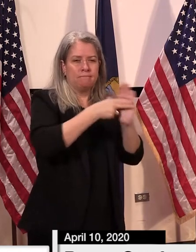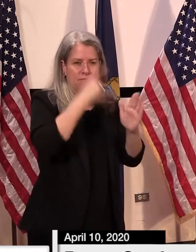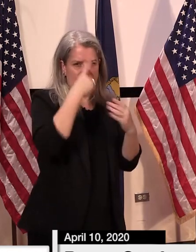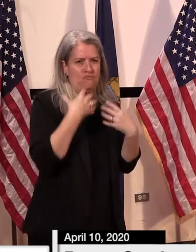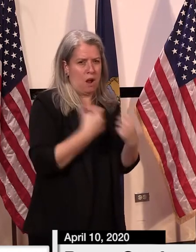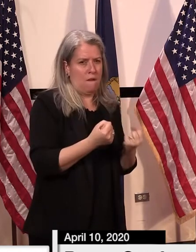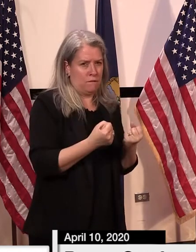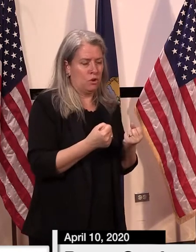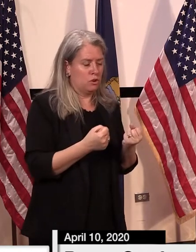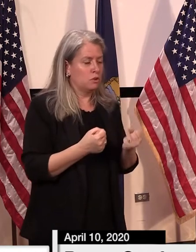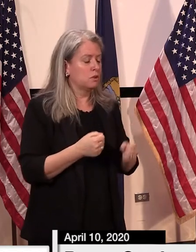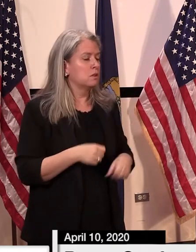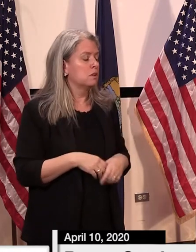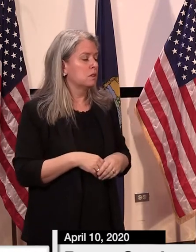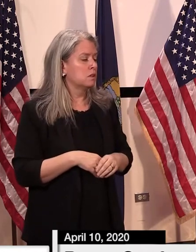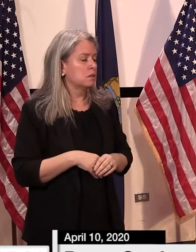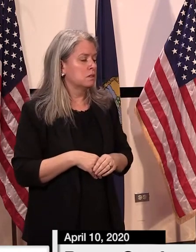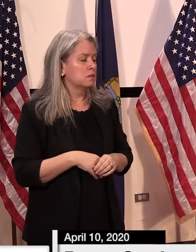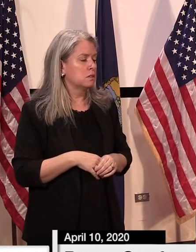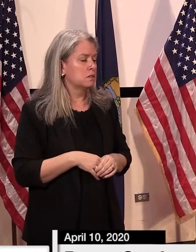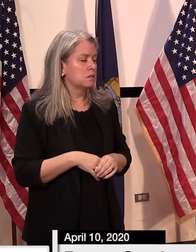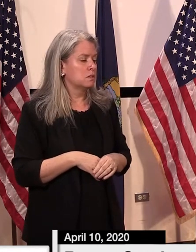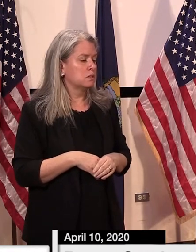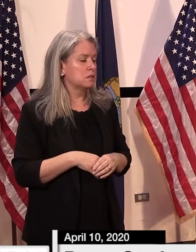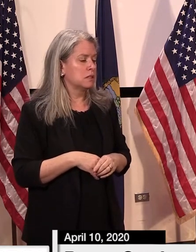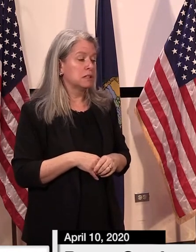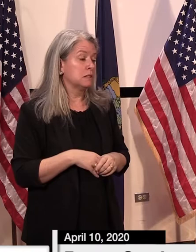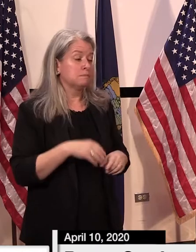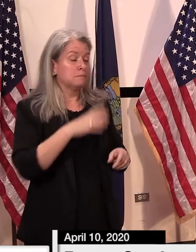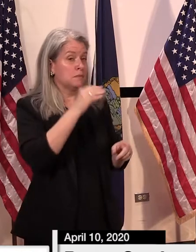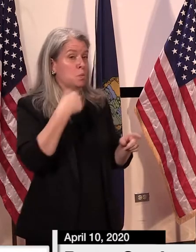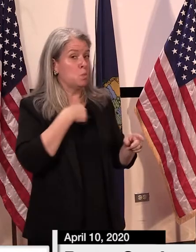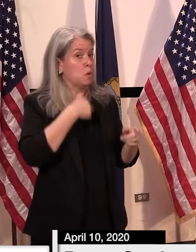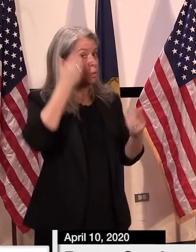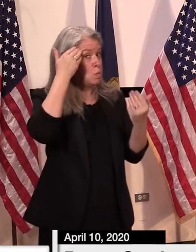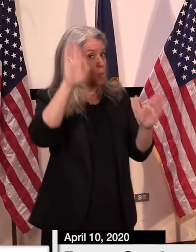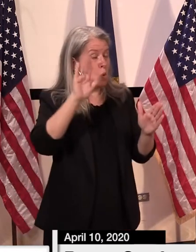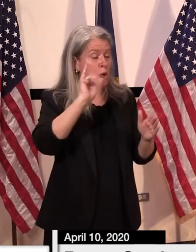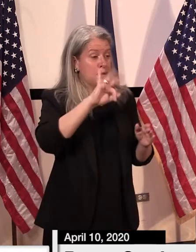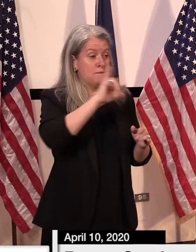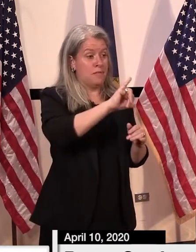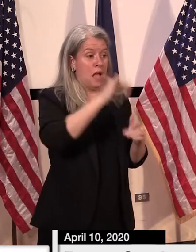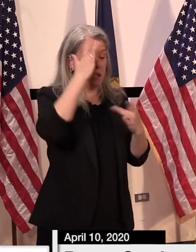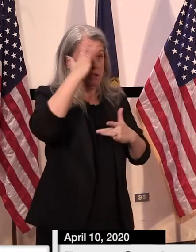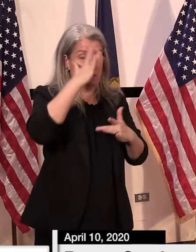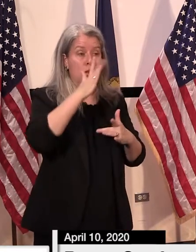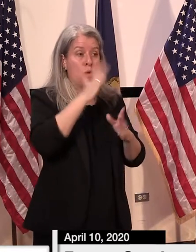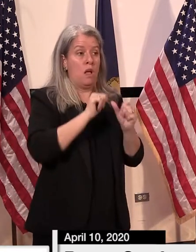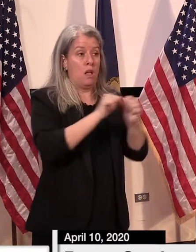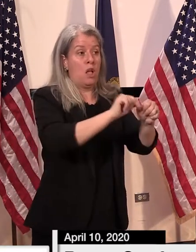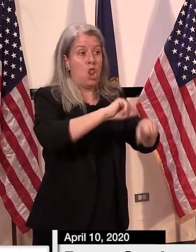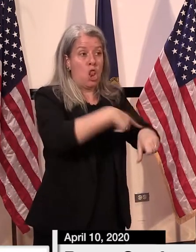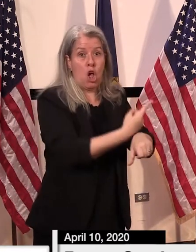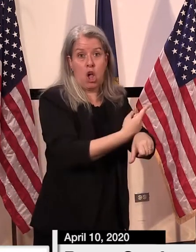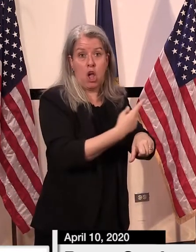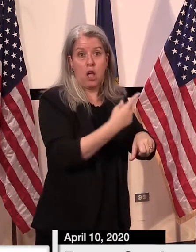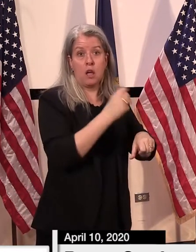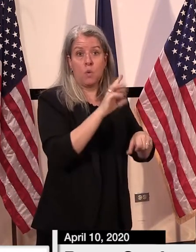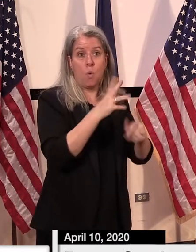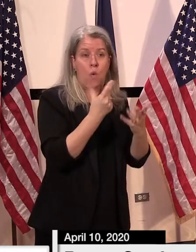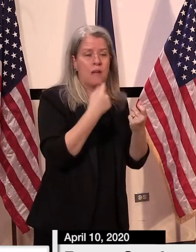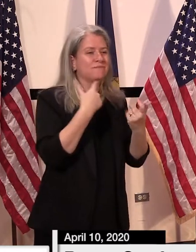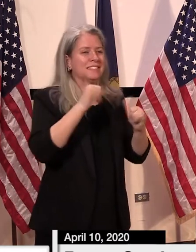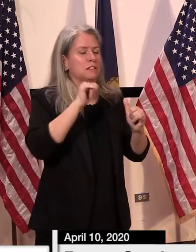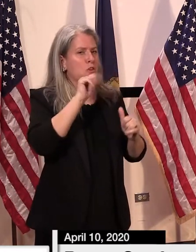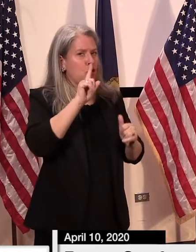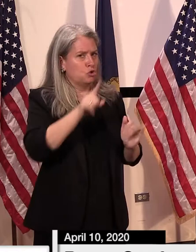hearing a lot about long-term sequela to this viral infection. With regard to collecting the plasma,